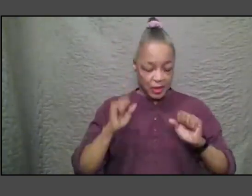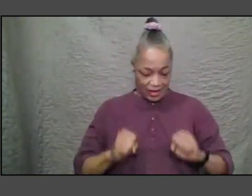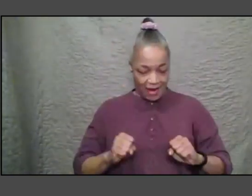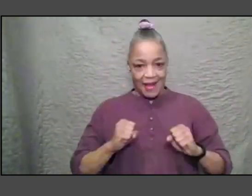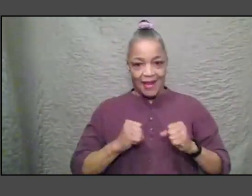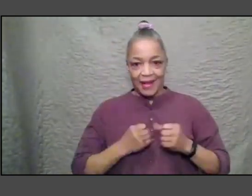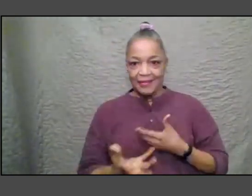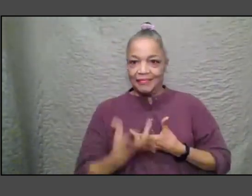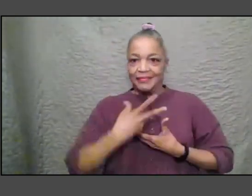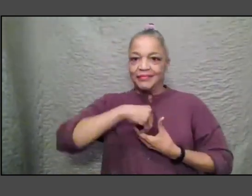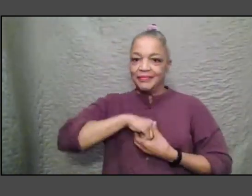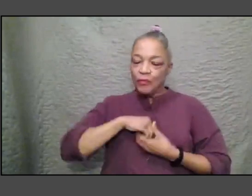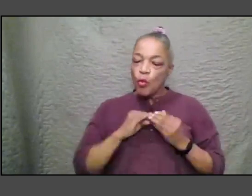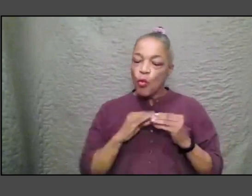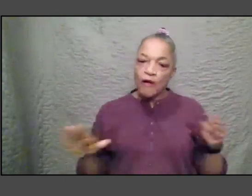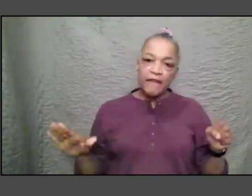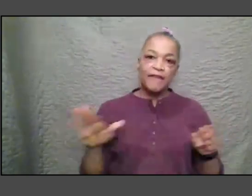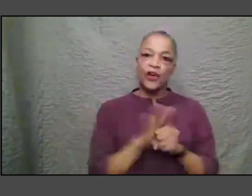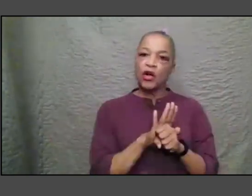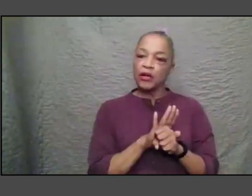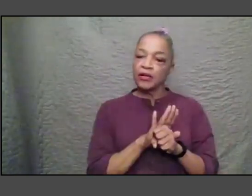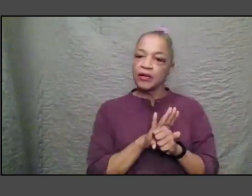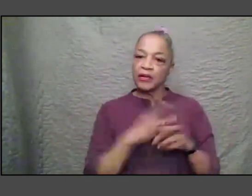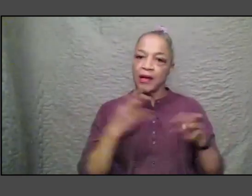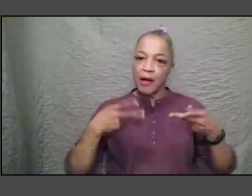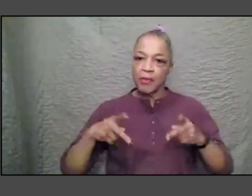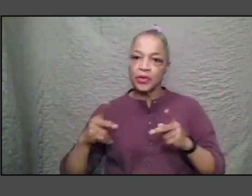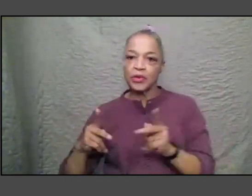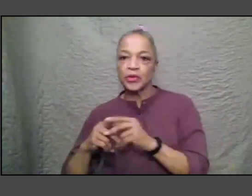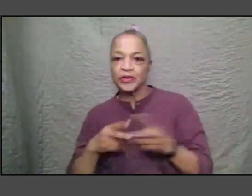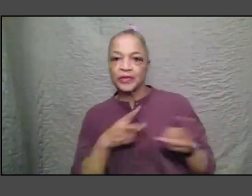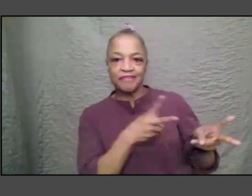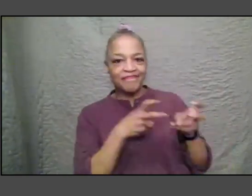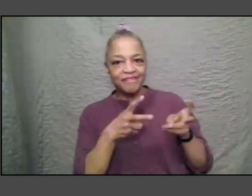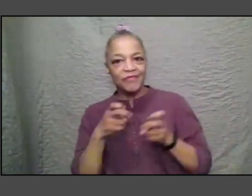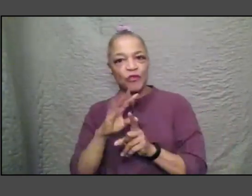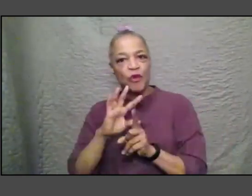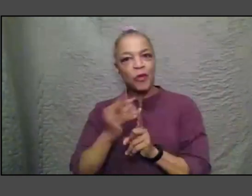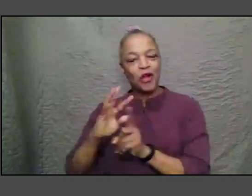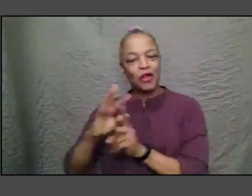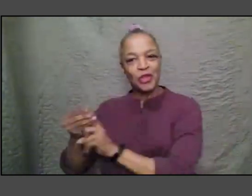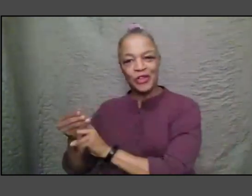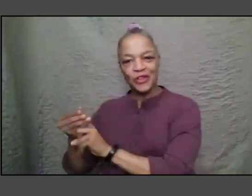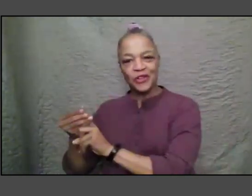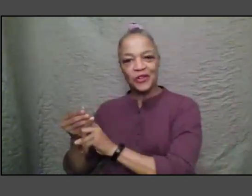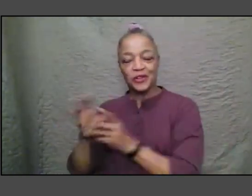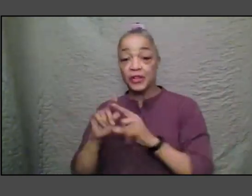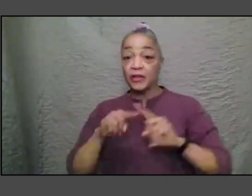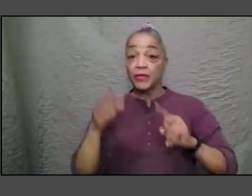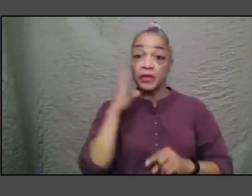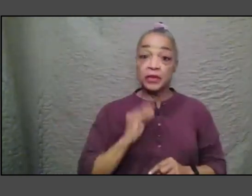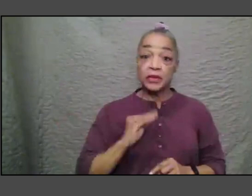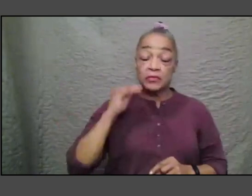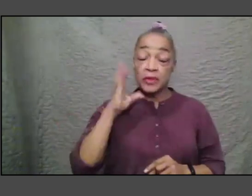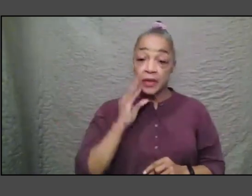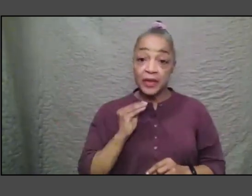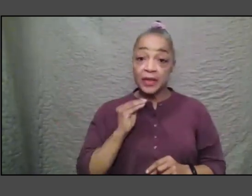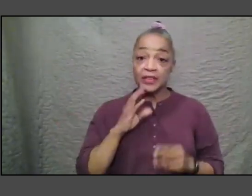the opportunities to draw from that culture and so the different experiences really make us better as historians so